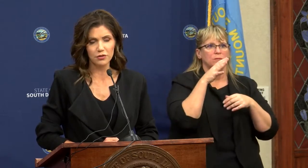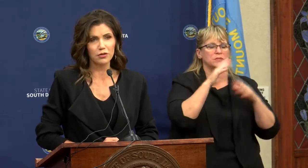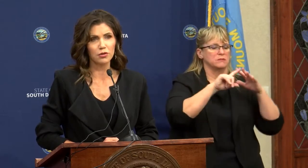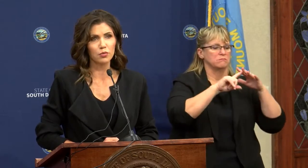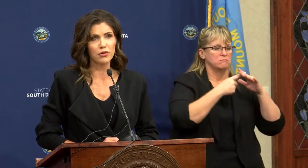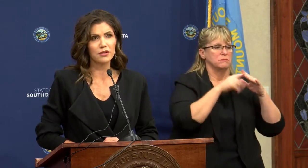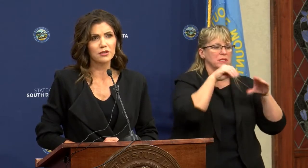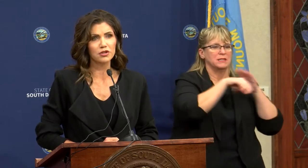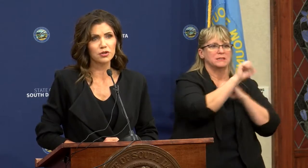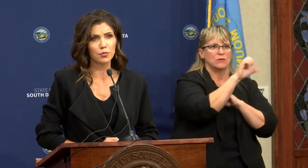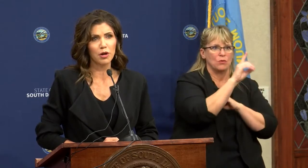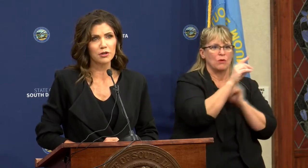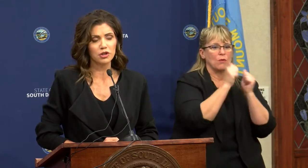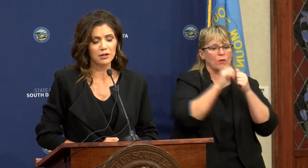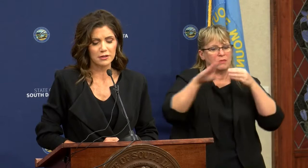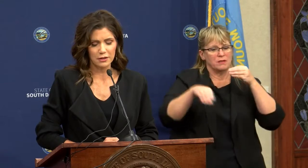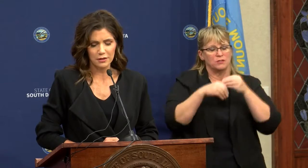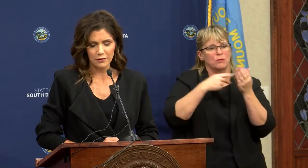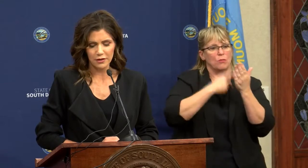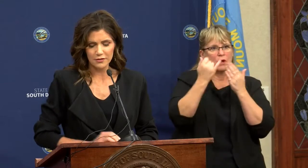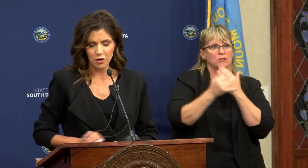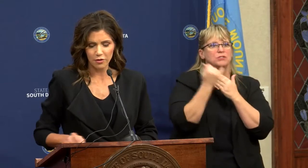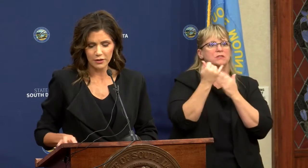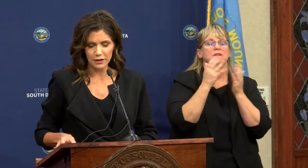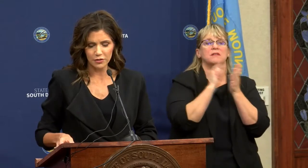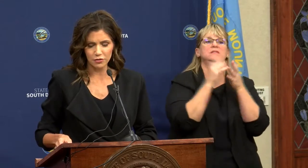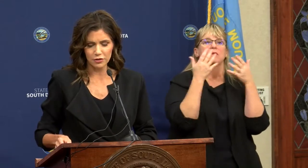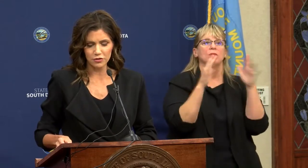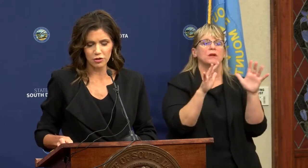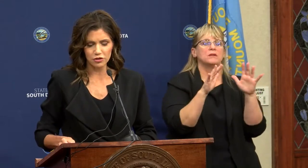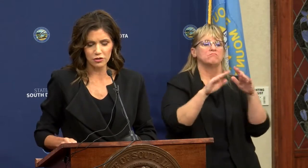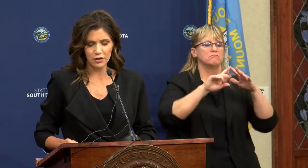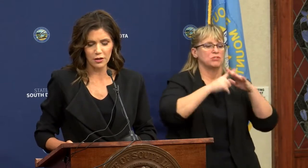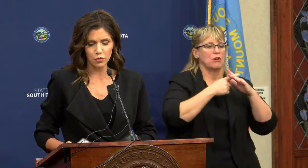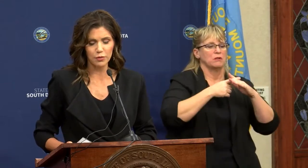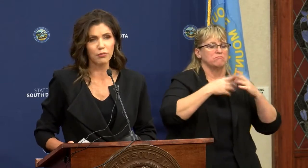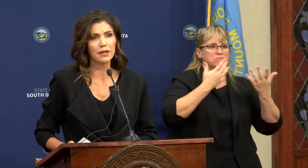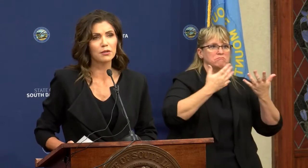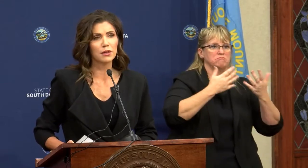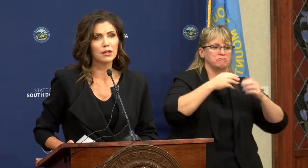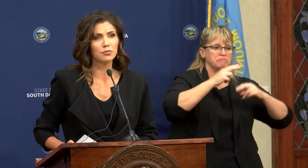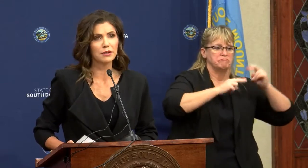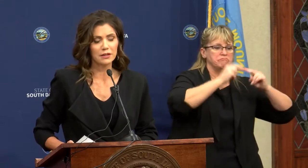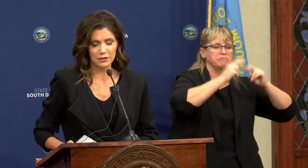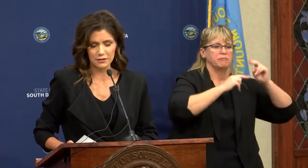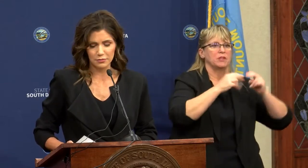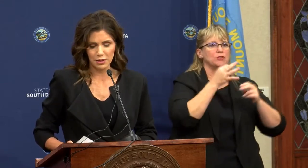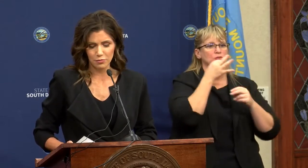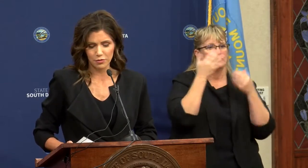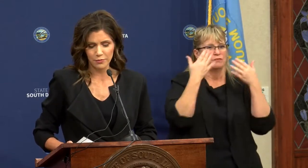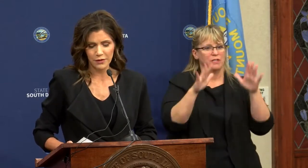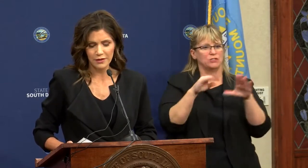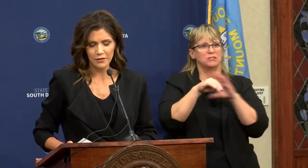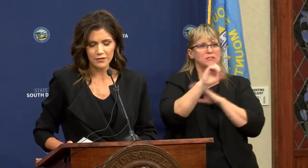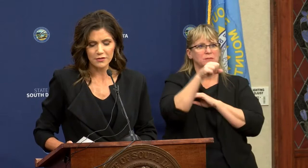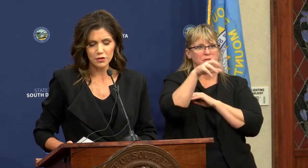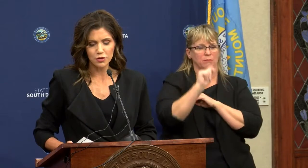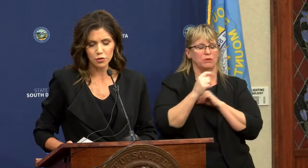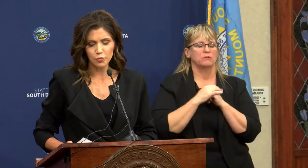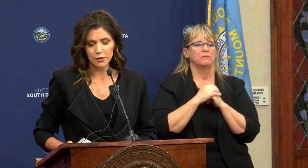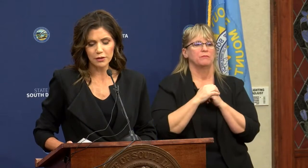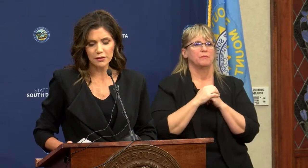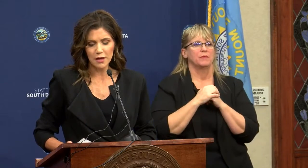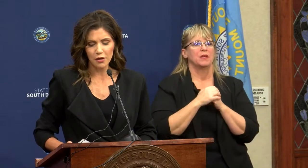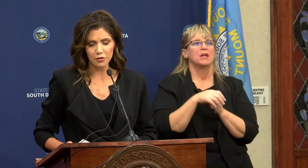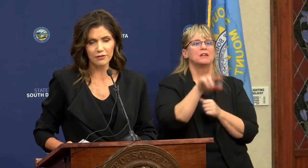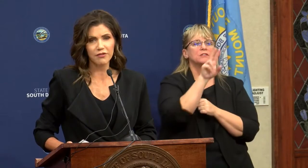in South Dakota with an additional project that is already under construction and will be ready to be completed in September. This is a